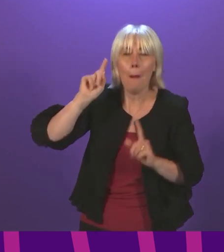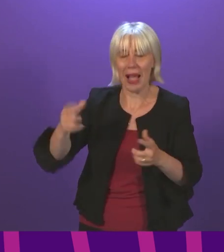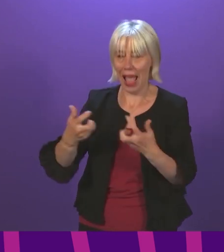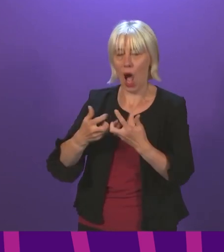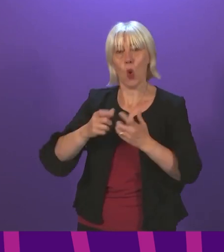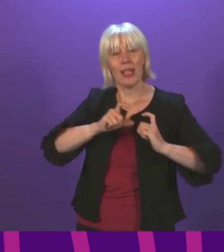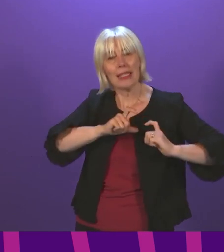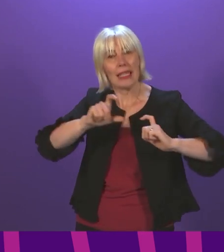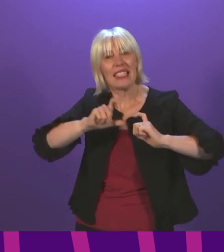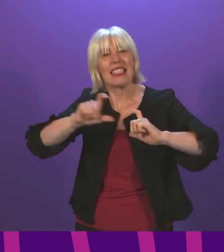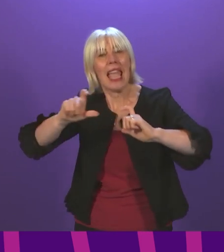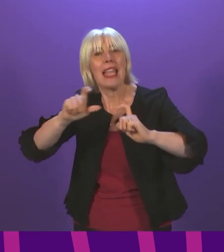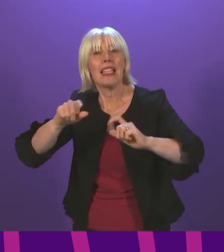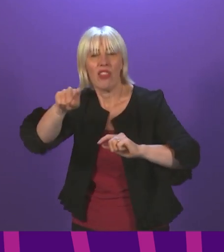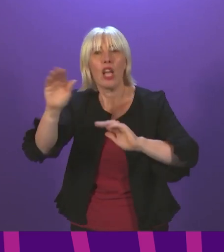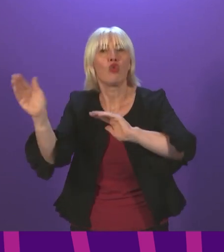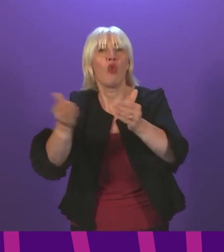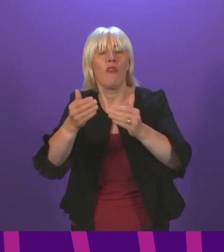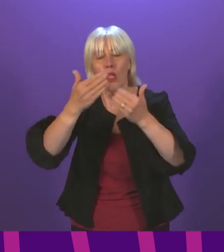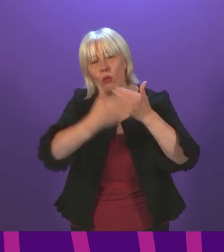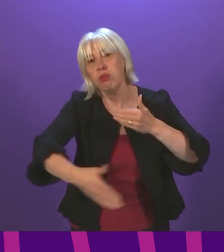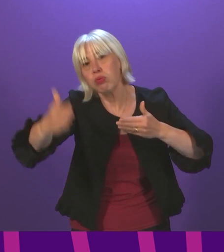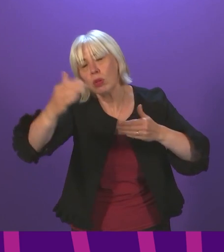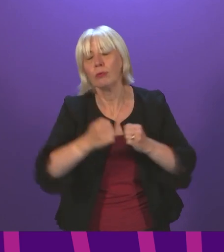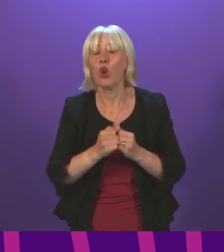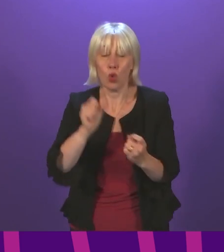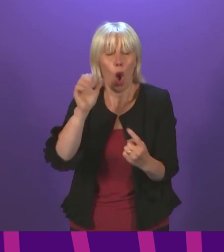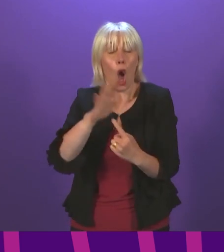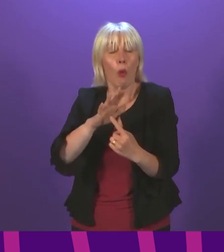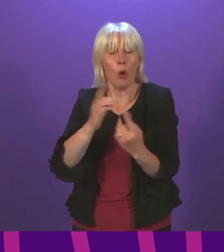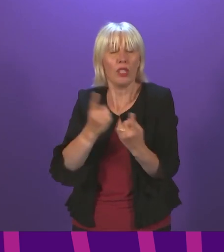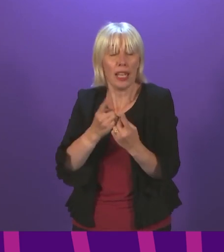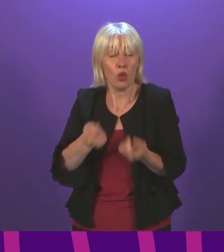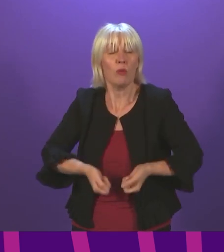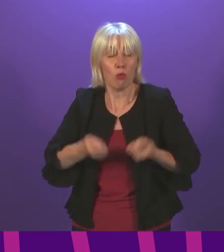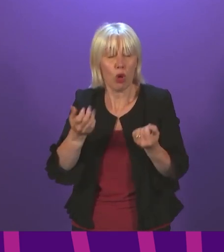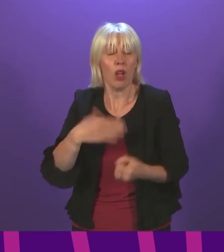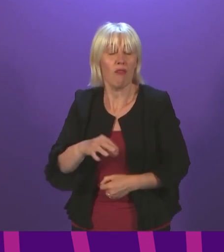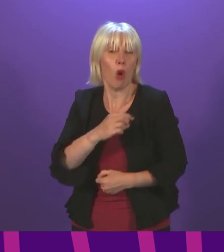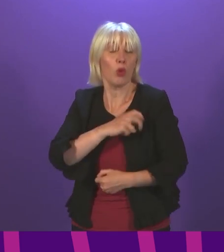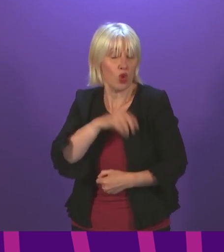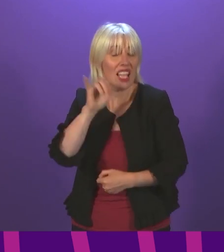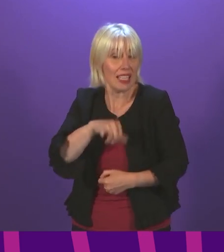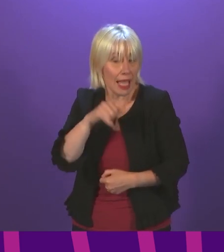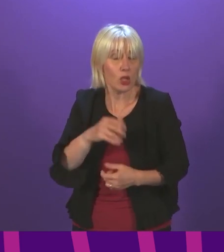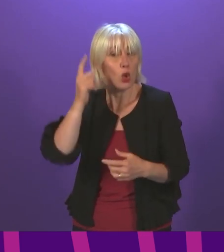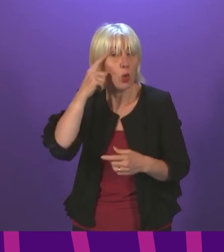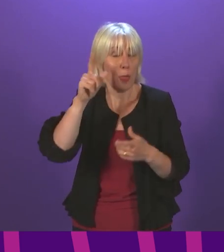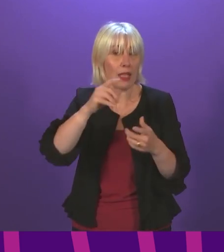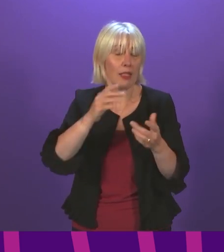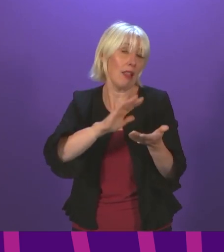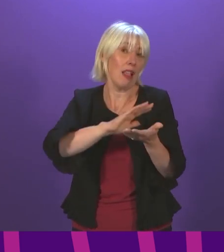of these services longer term. So important issues are being raised by the union here and I would expect Hyal to engage properly with them.